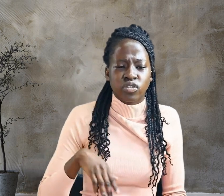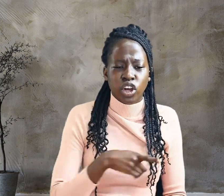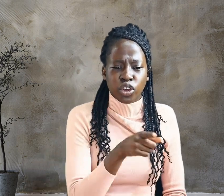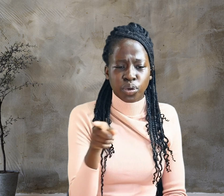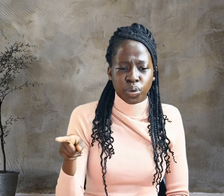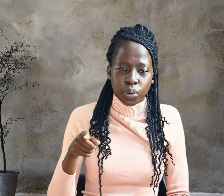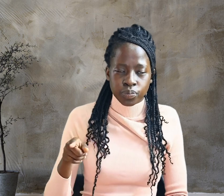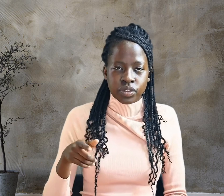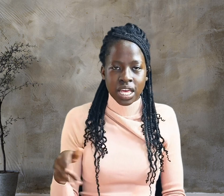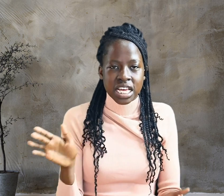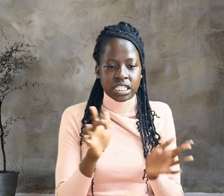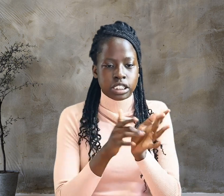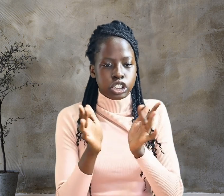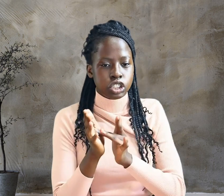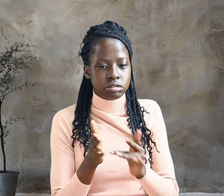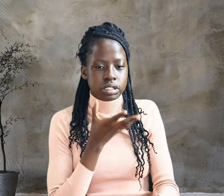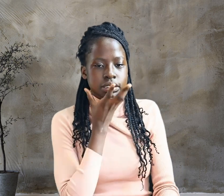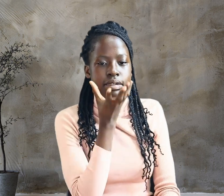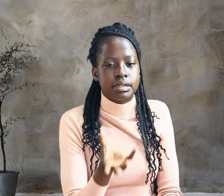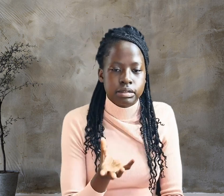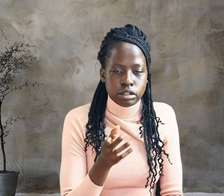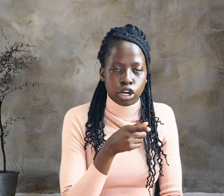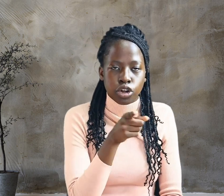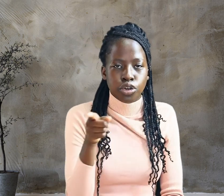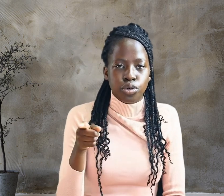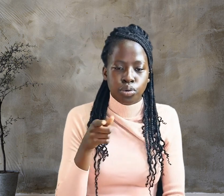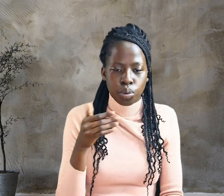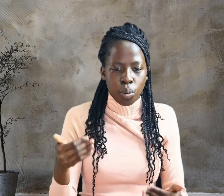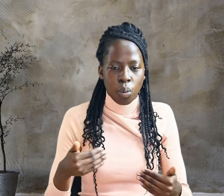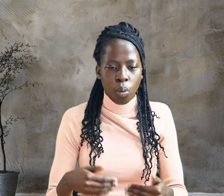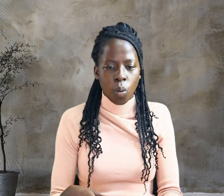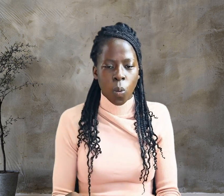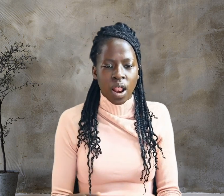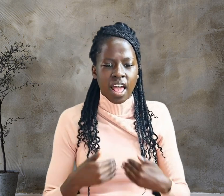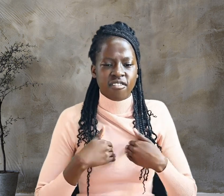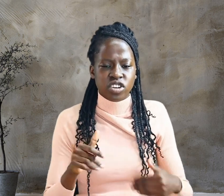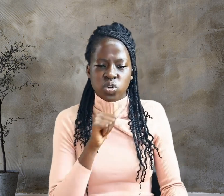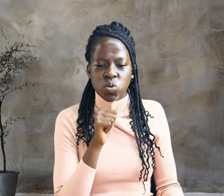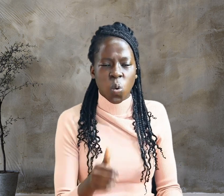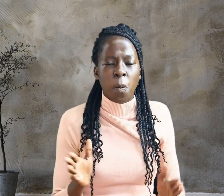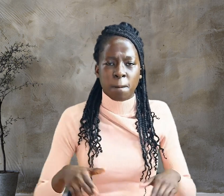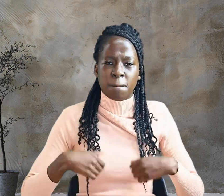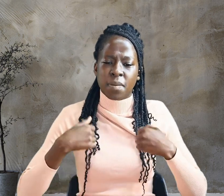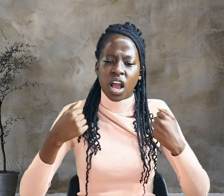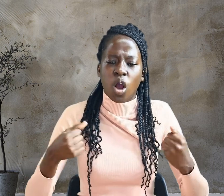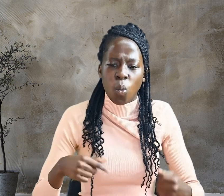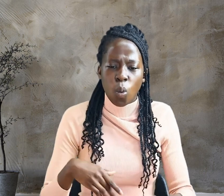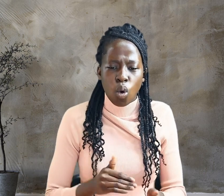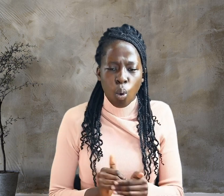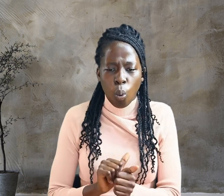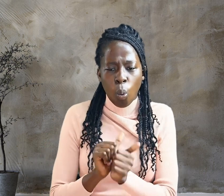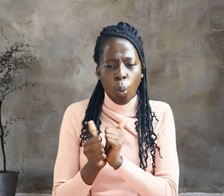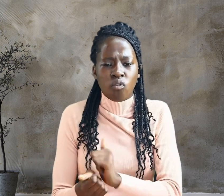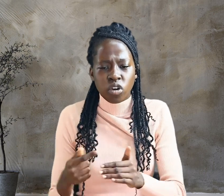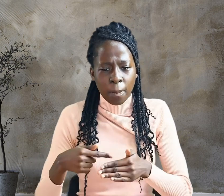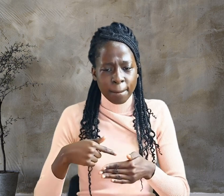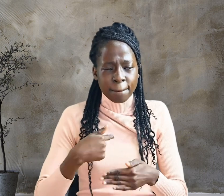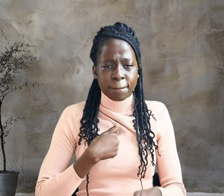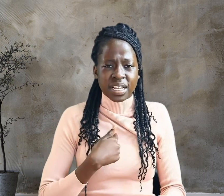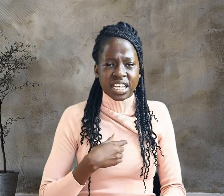Jesus answered, You would have no power over me if it were not given to you from above.